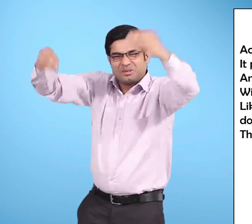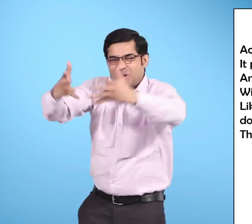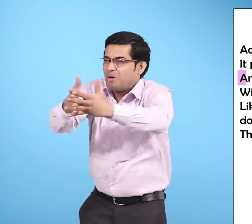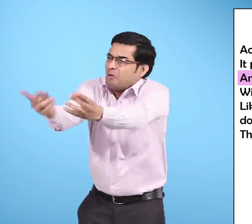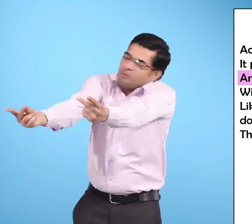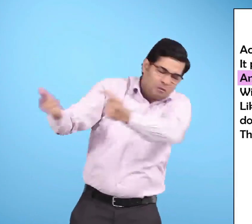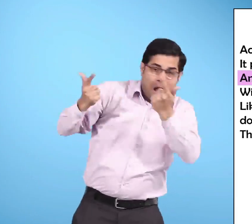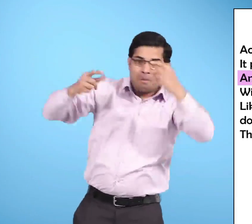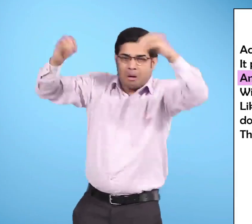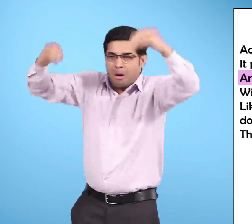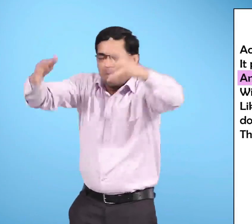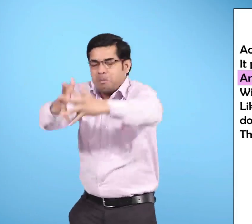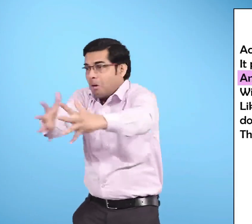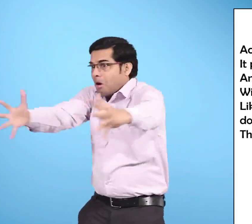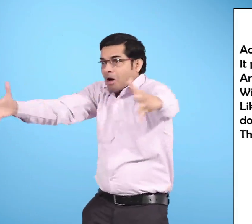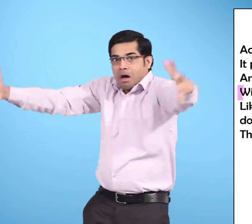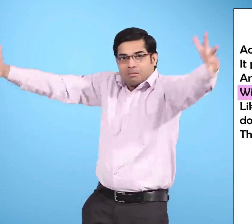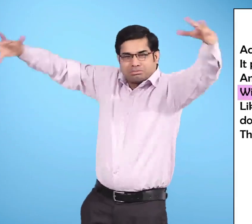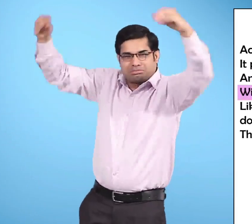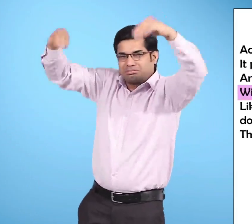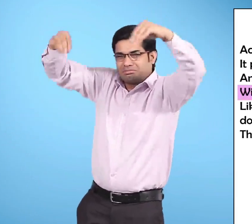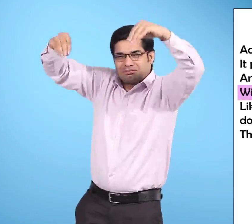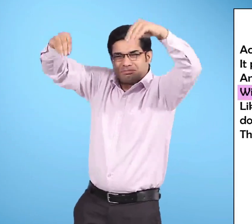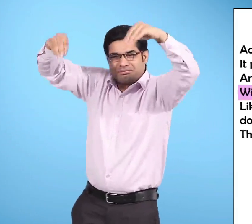And swift and wide with a muddy tide